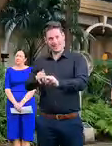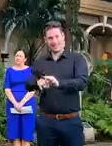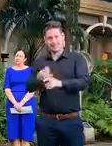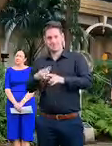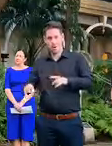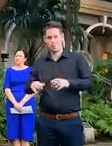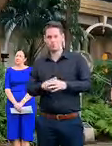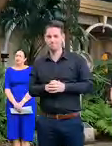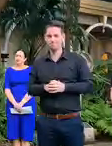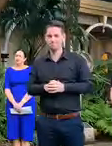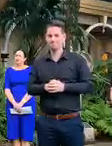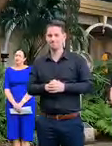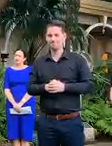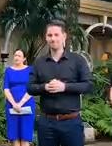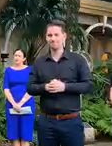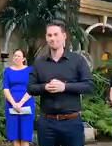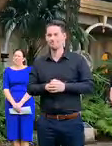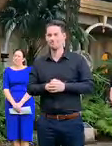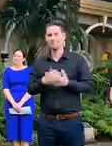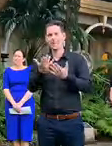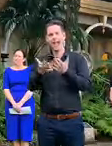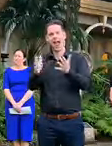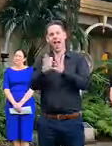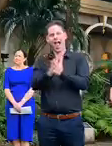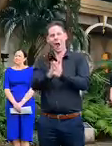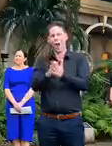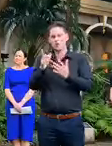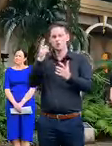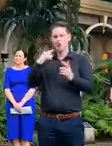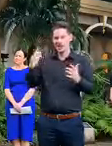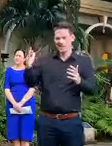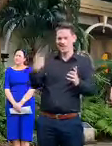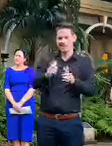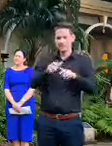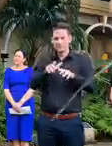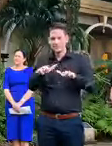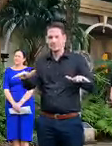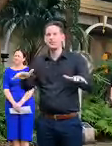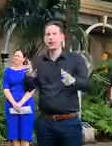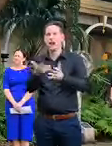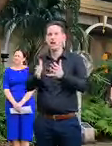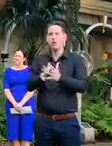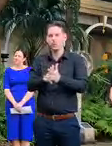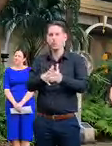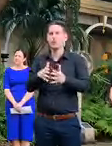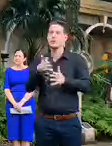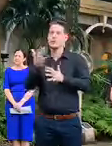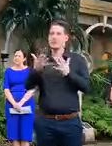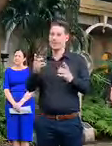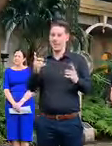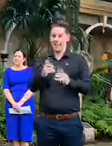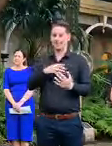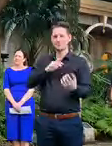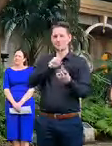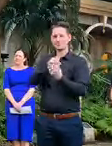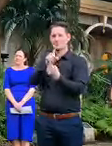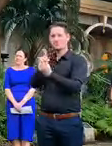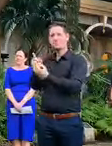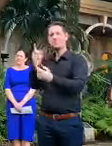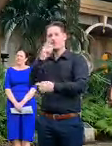the only tools we have to reduce the spread of this disease are reducing the contact with